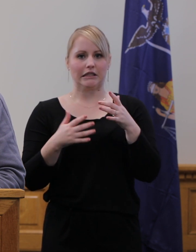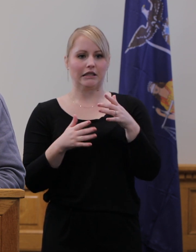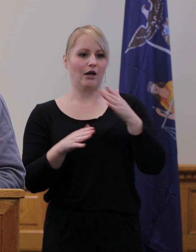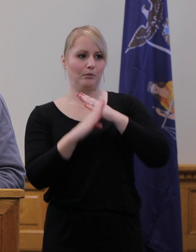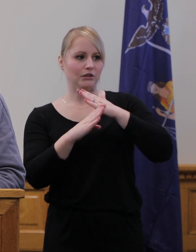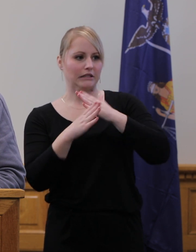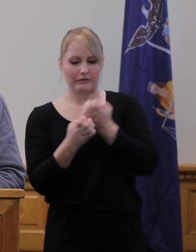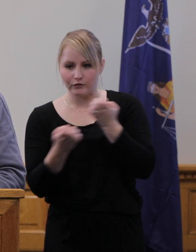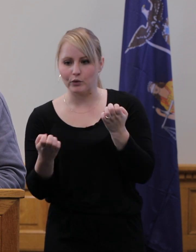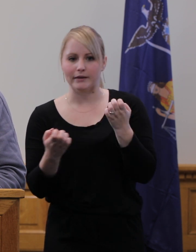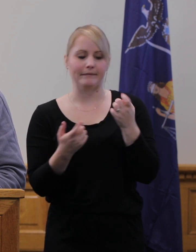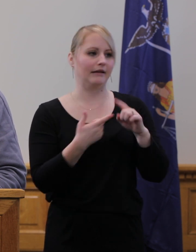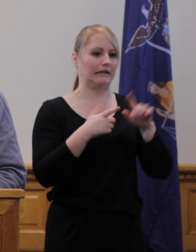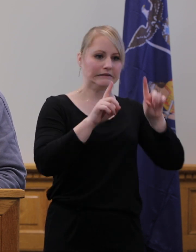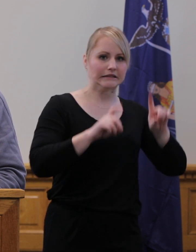overcome these issues.